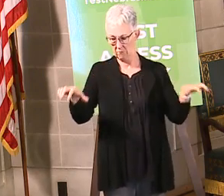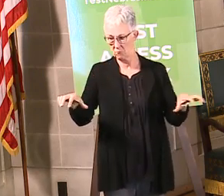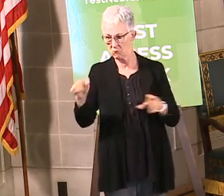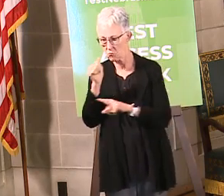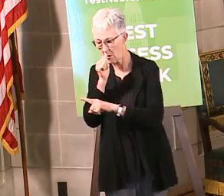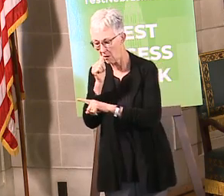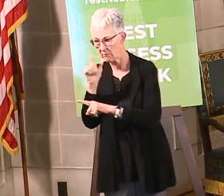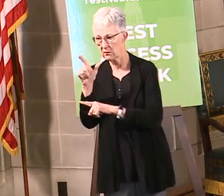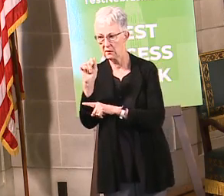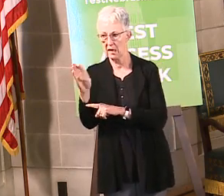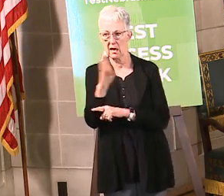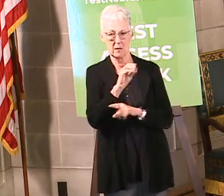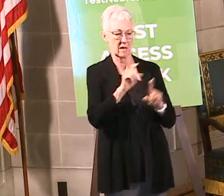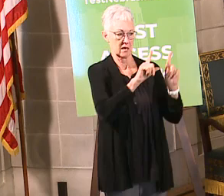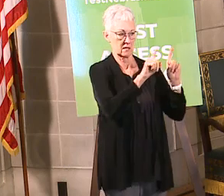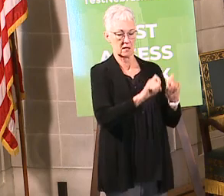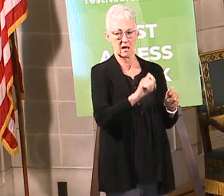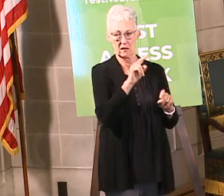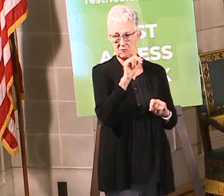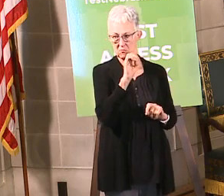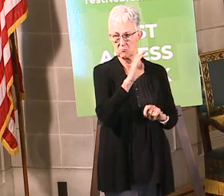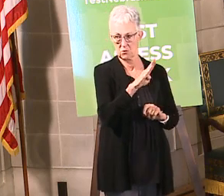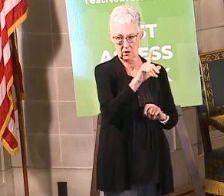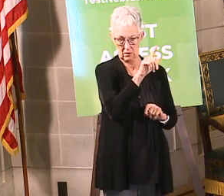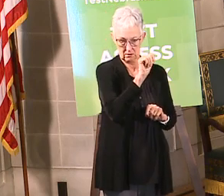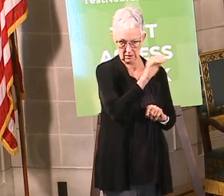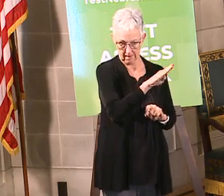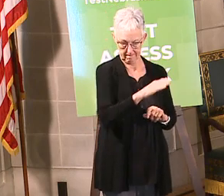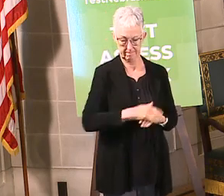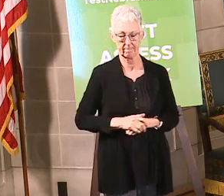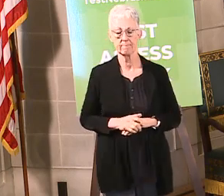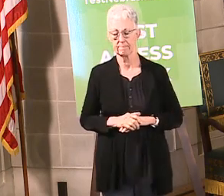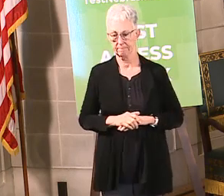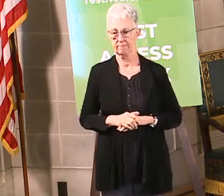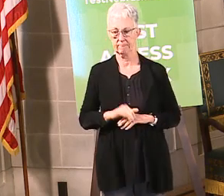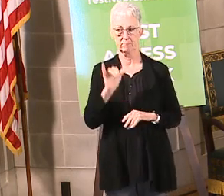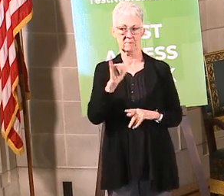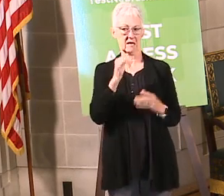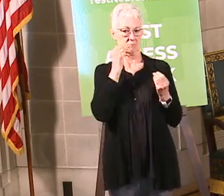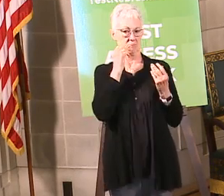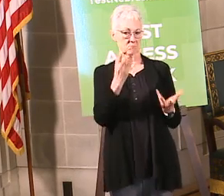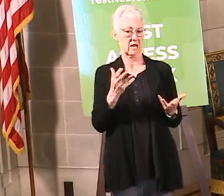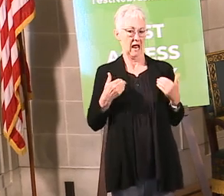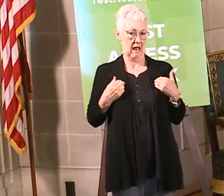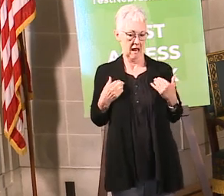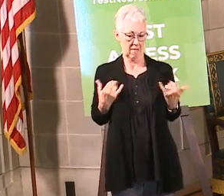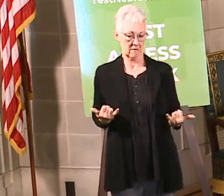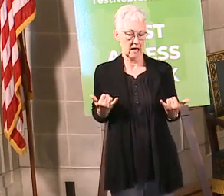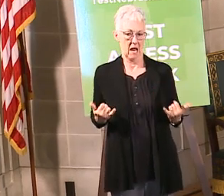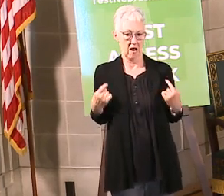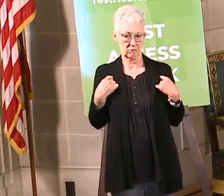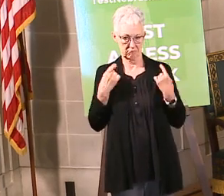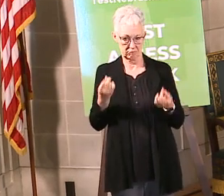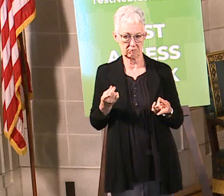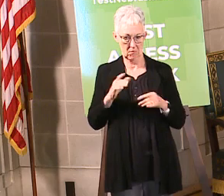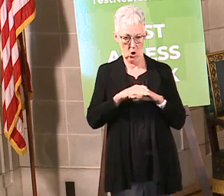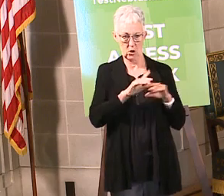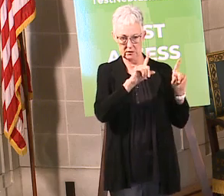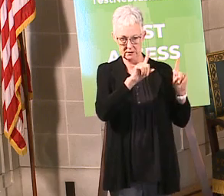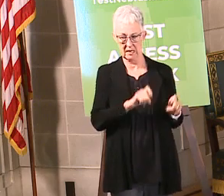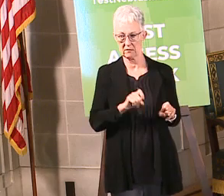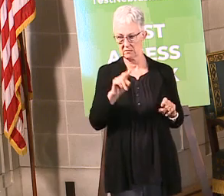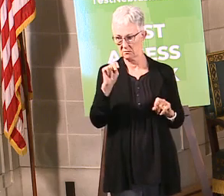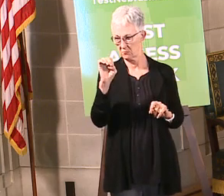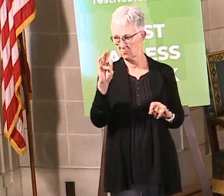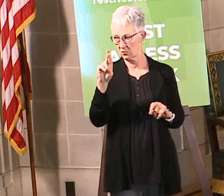testnebraska.com. So that's some of the information we have to update you on testnebraska.com. This is